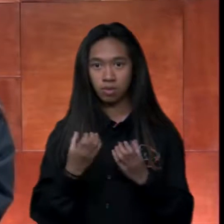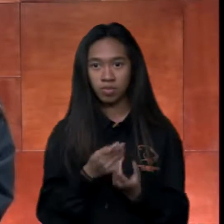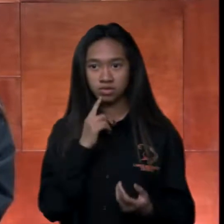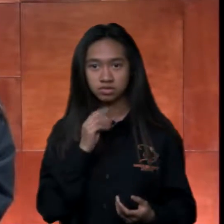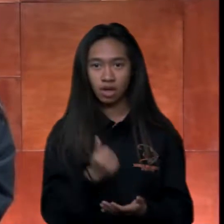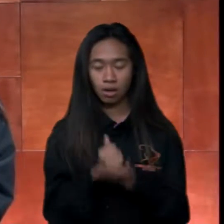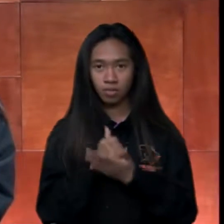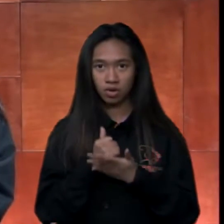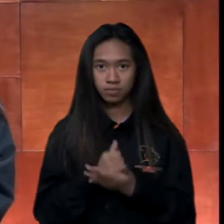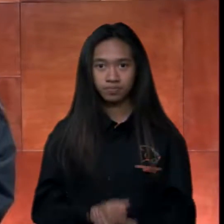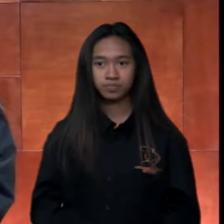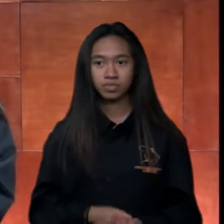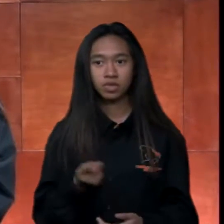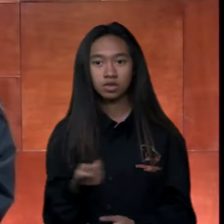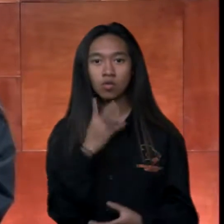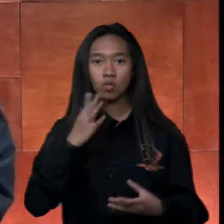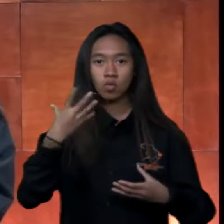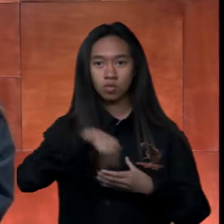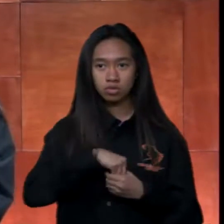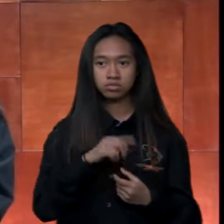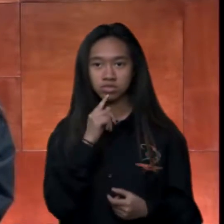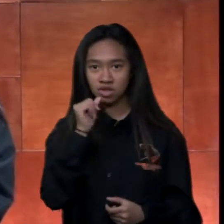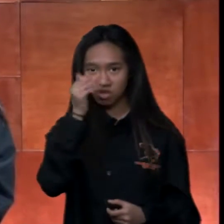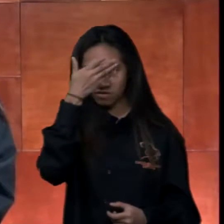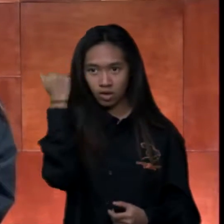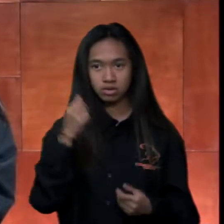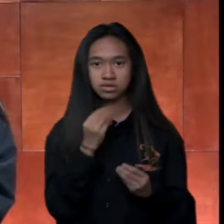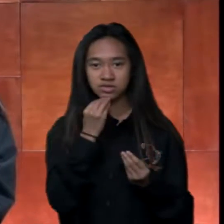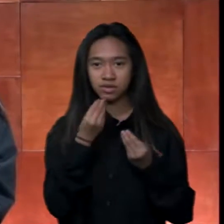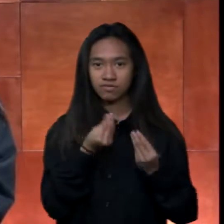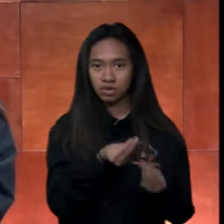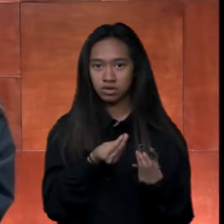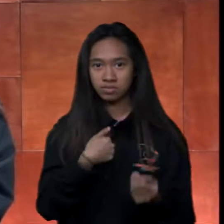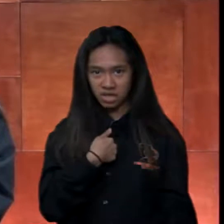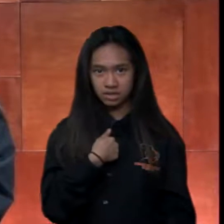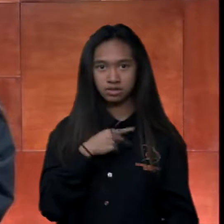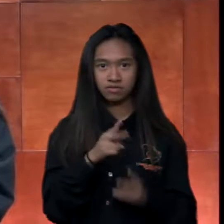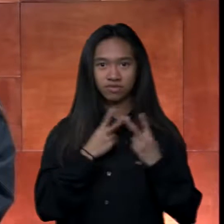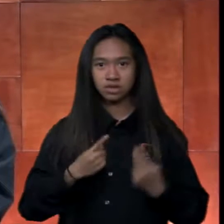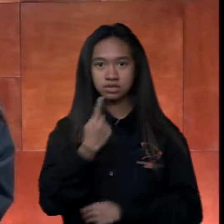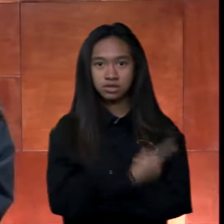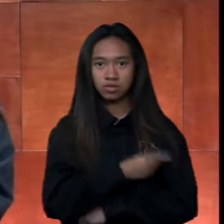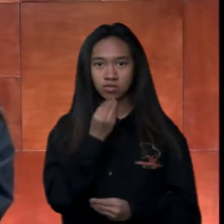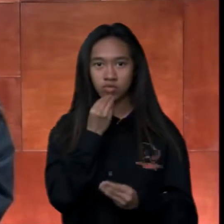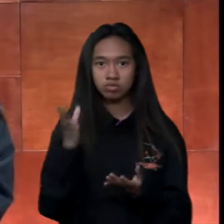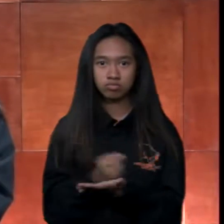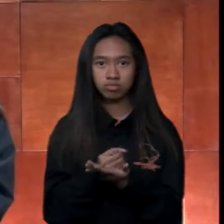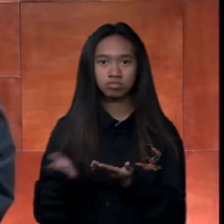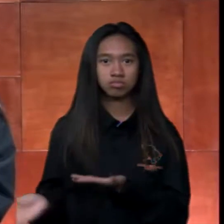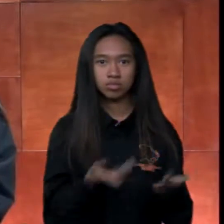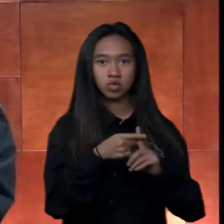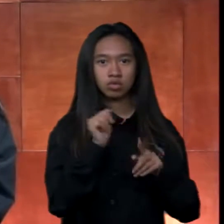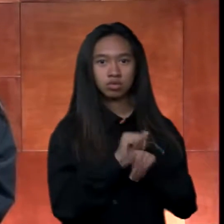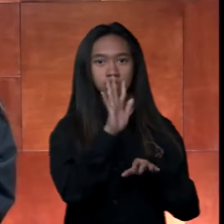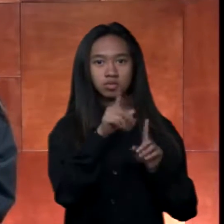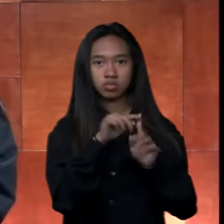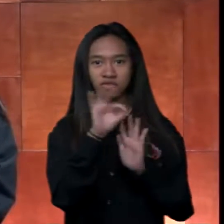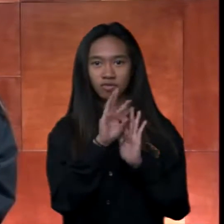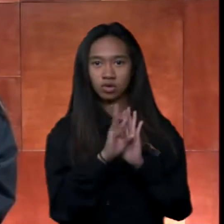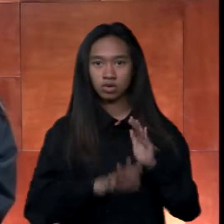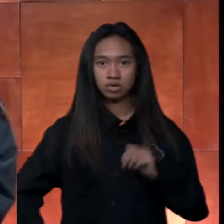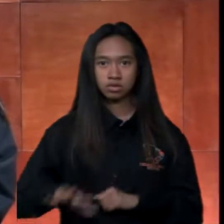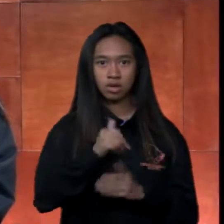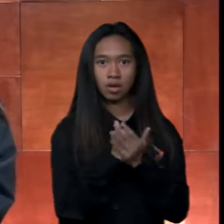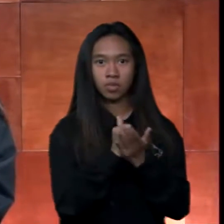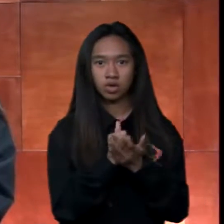They are participating in the Don't Forget to Feed Me Valentine's Day food drive for pets in the Fort Worth area. Help out by bringing your bag